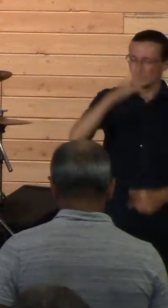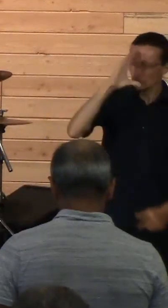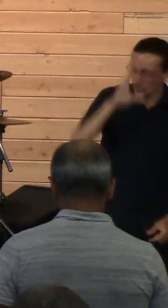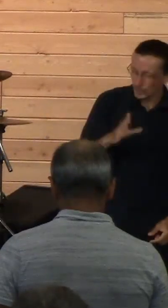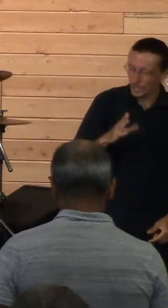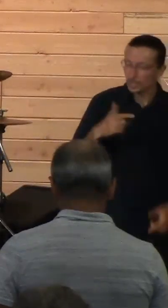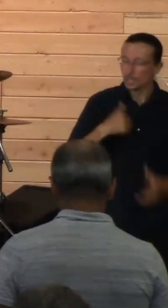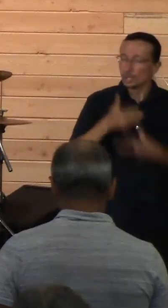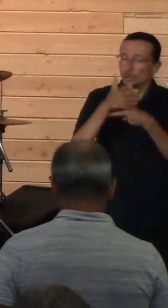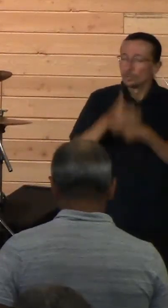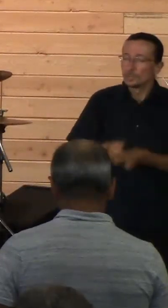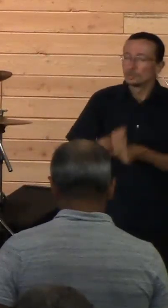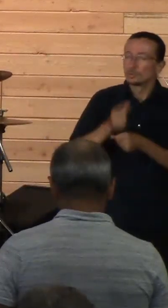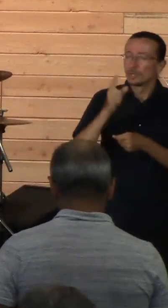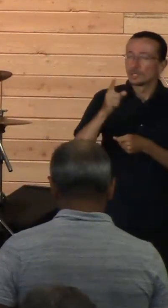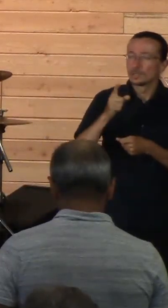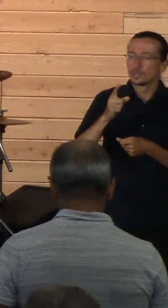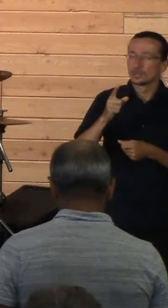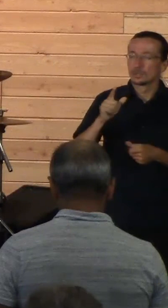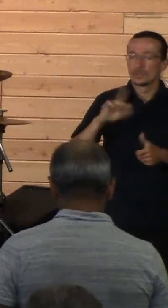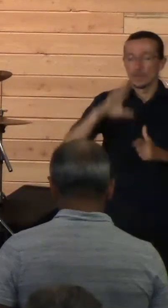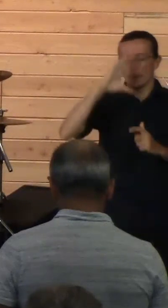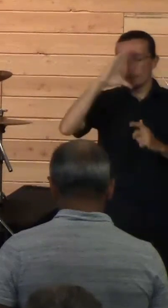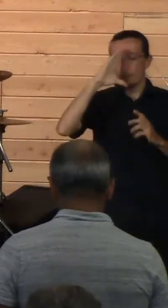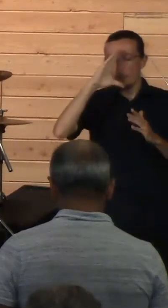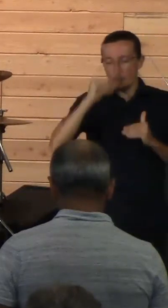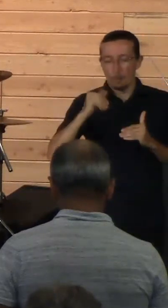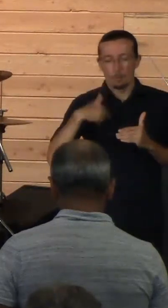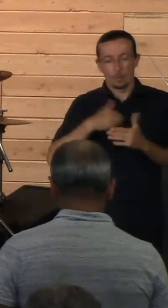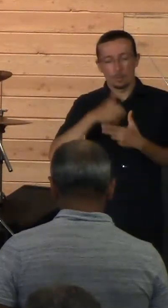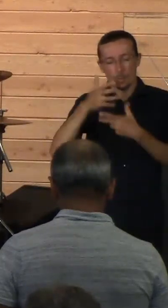put our hope in that fact and in you.